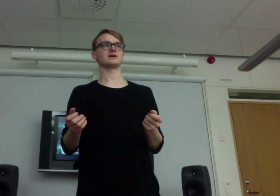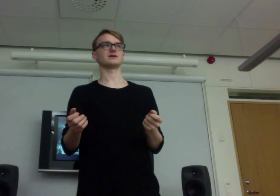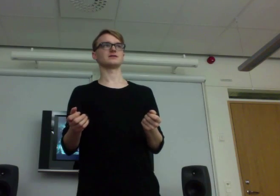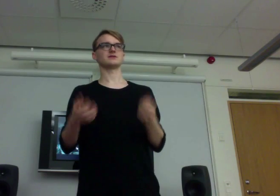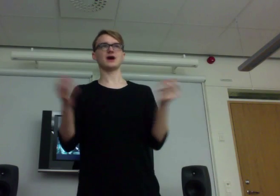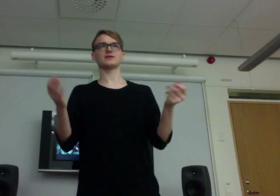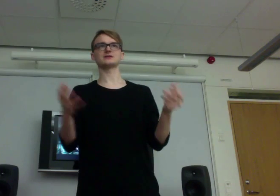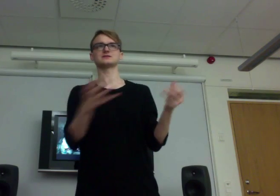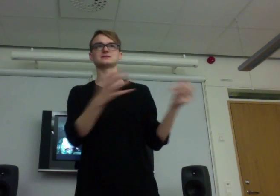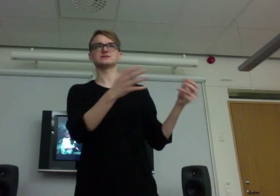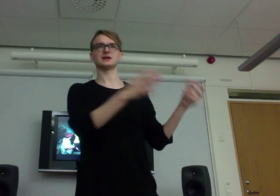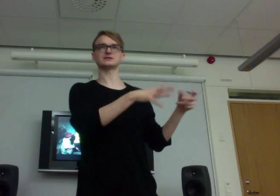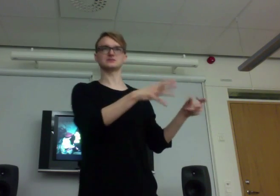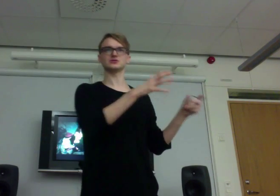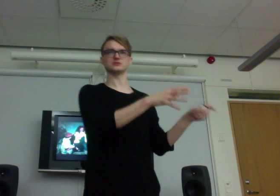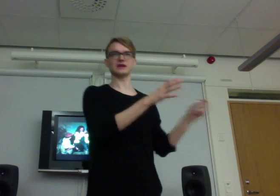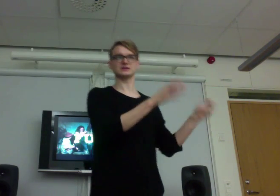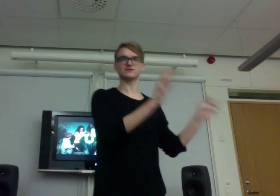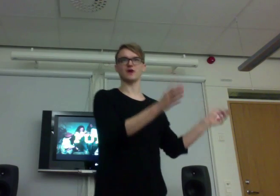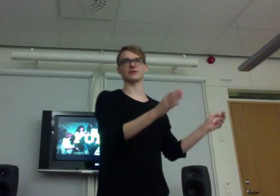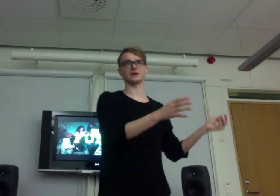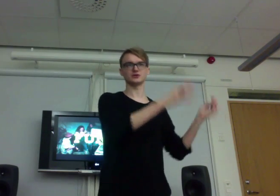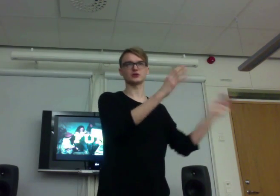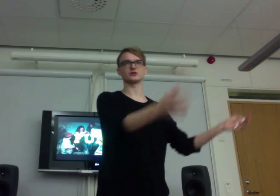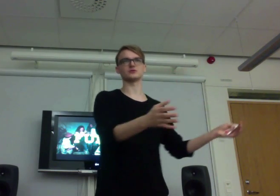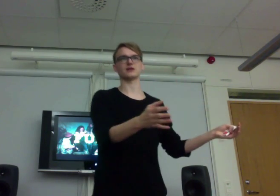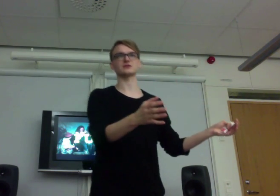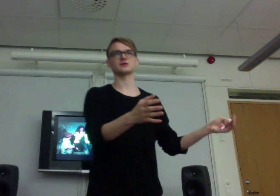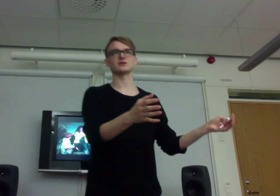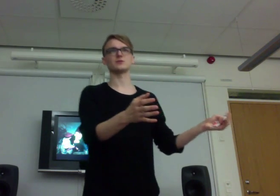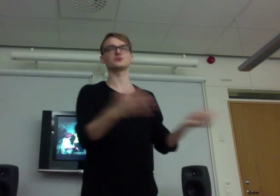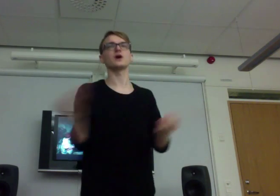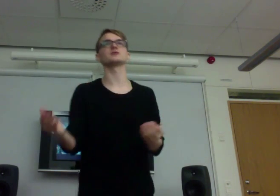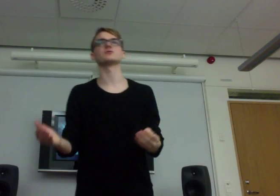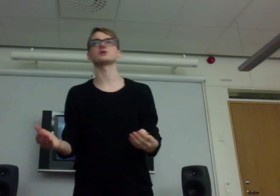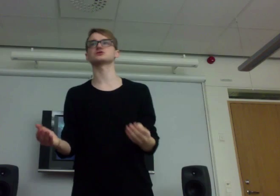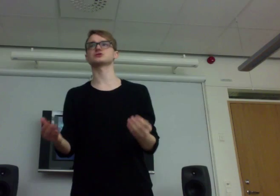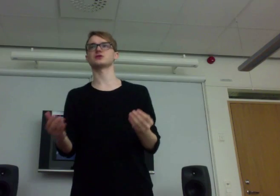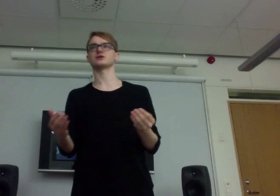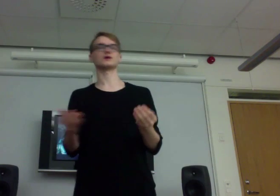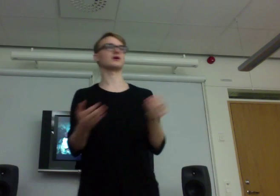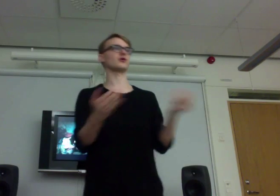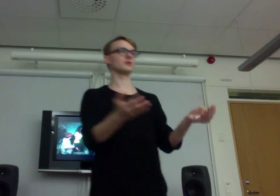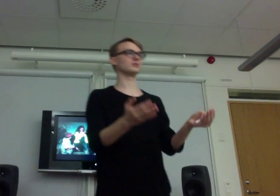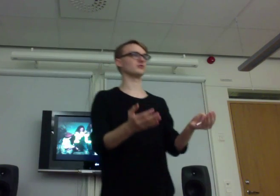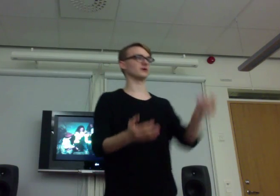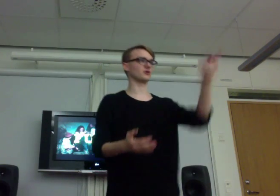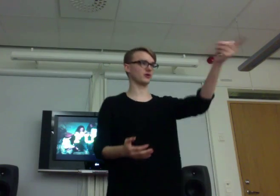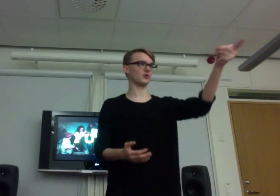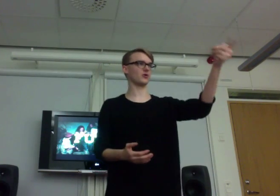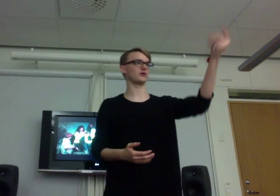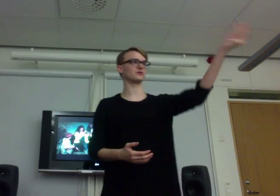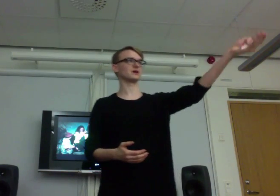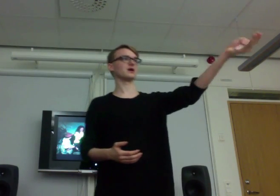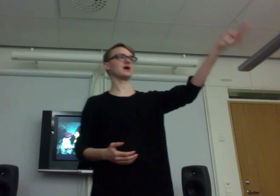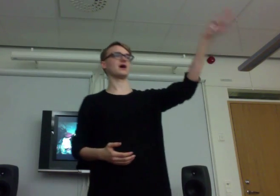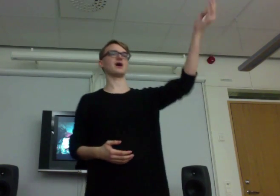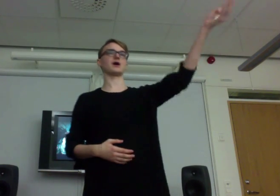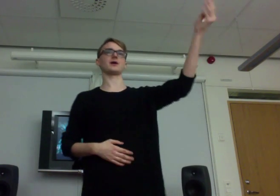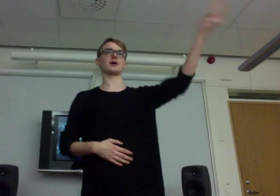Yeah, that's, that's, you, that is fun, and you can do that. But why do we watch a horrible movie, or, or, uh, a